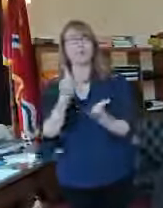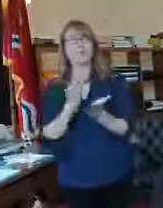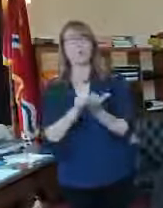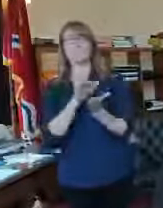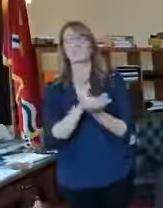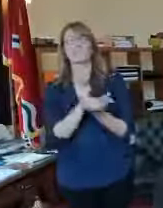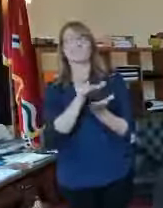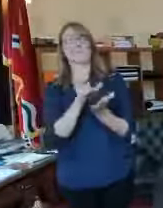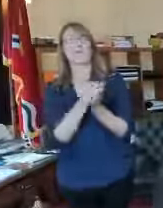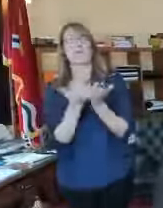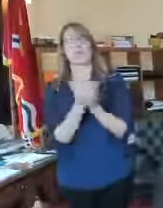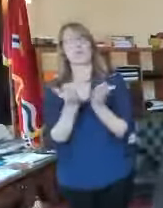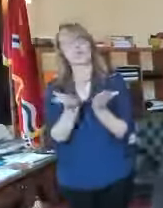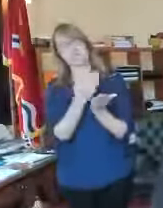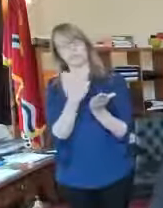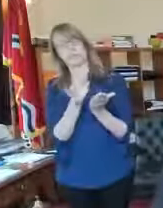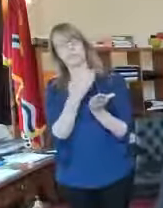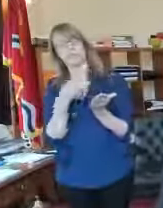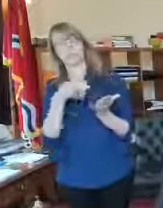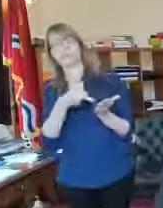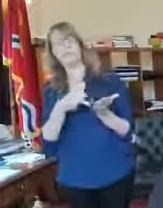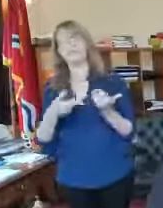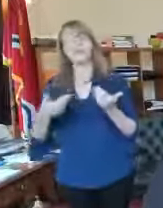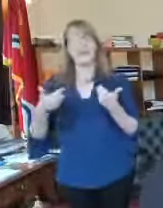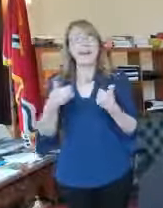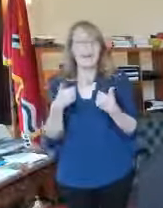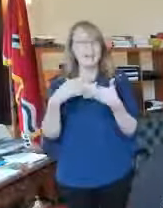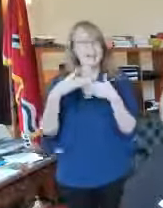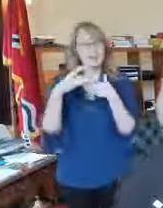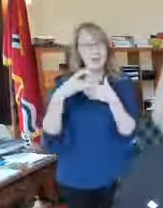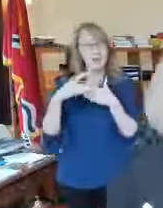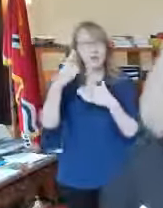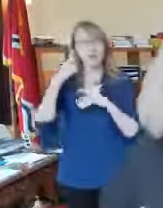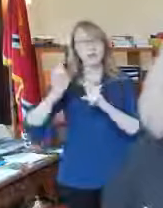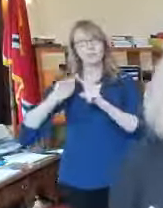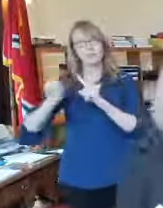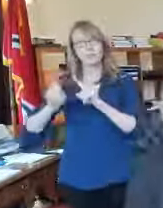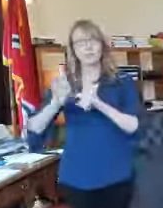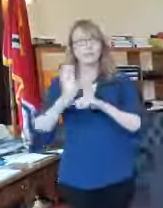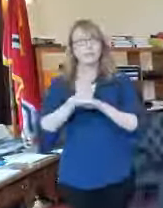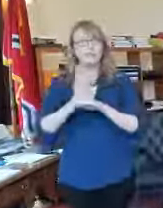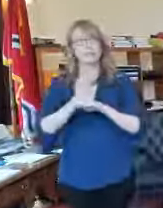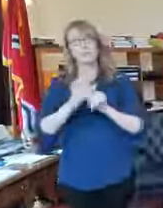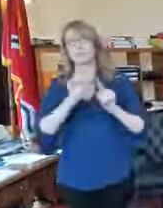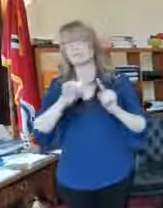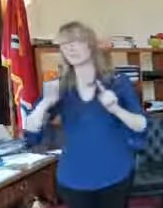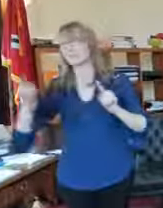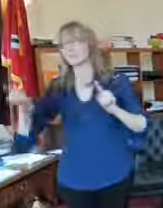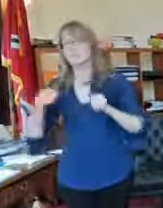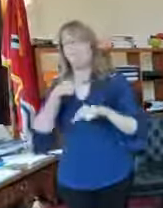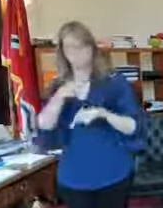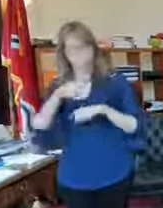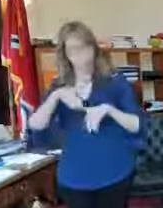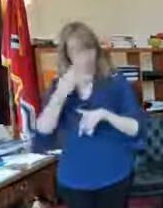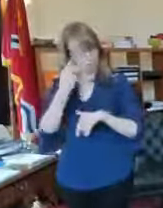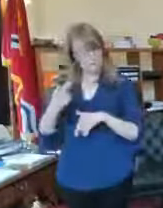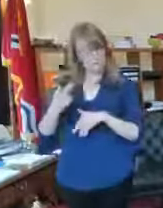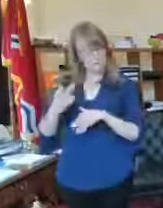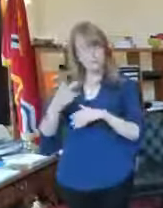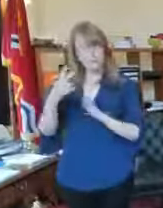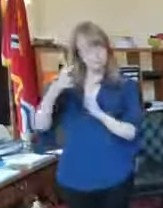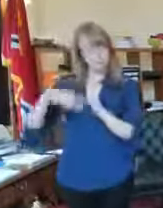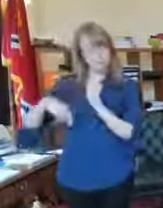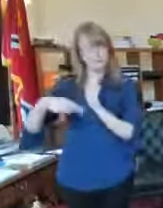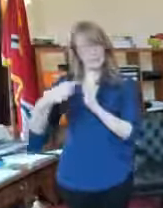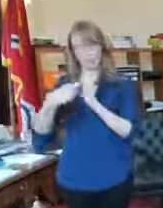but all of these are online anybody who hasn't seen these standards yet please go